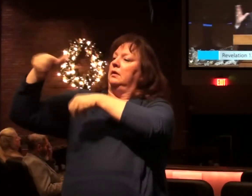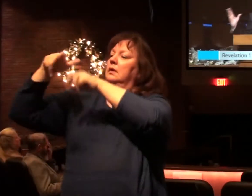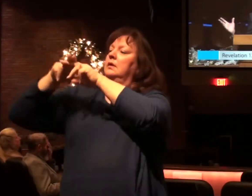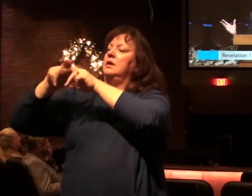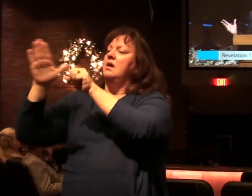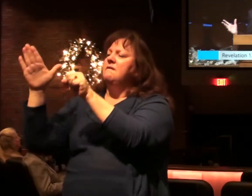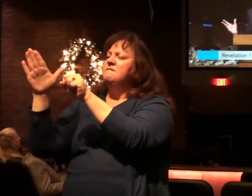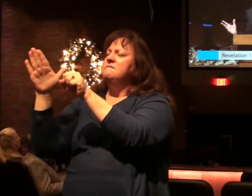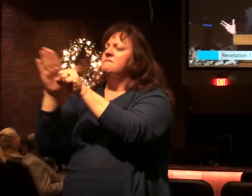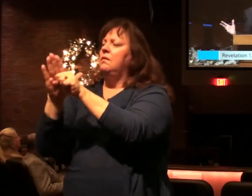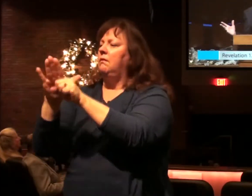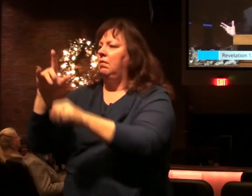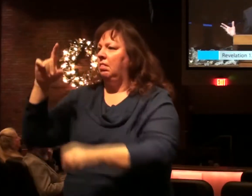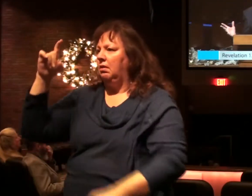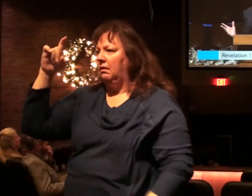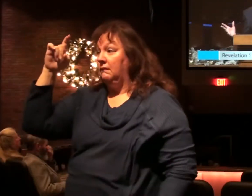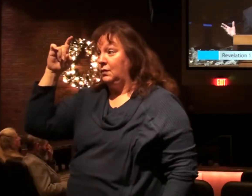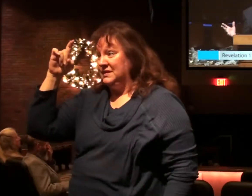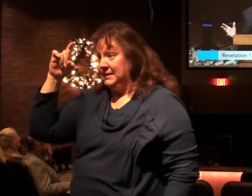full of wisdom.